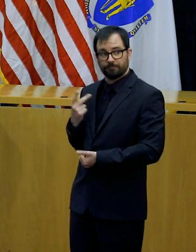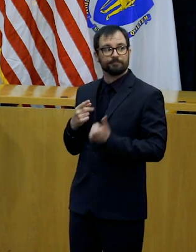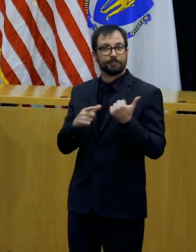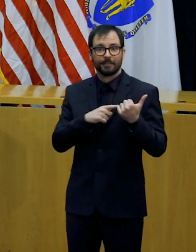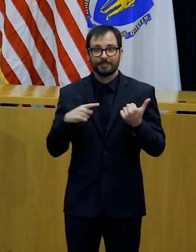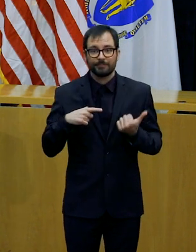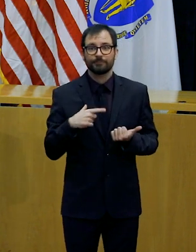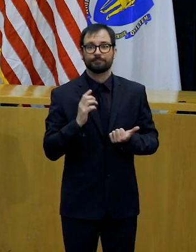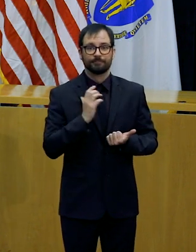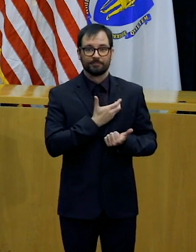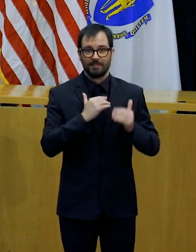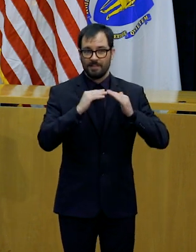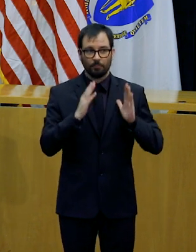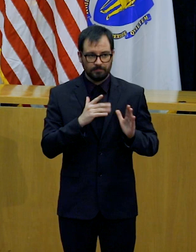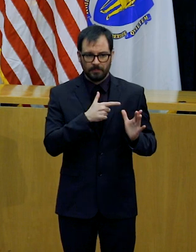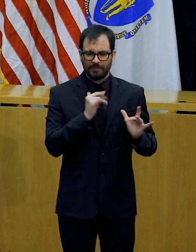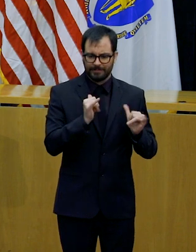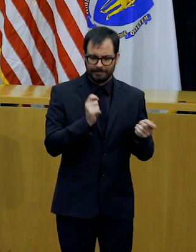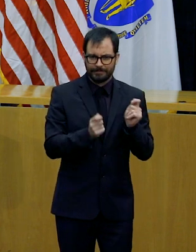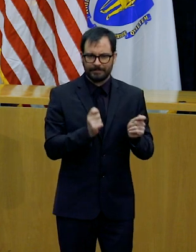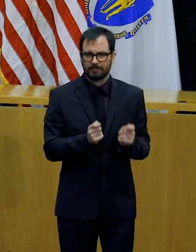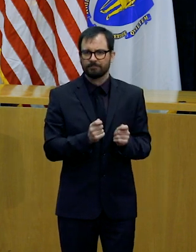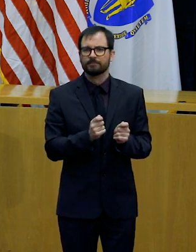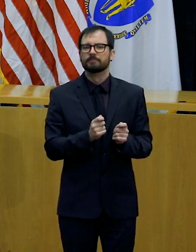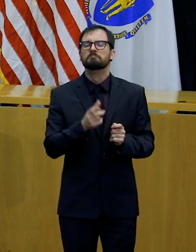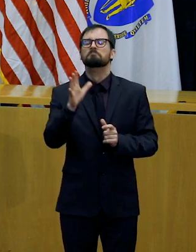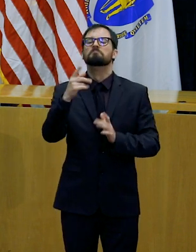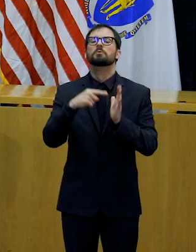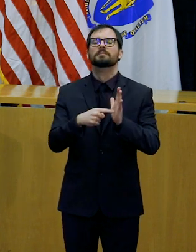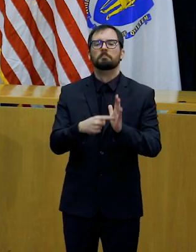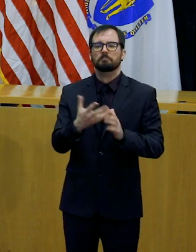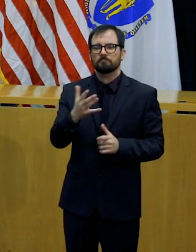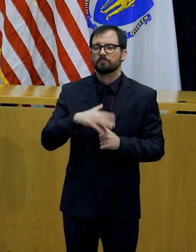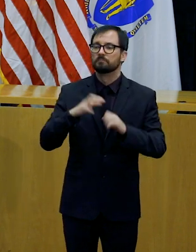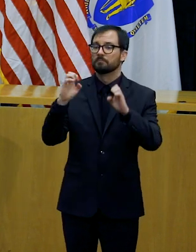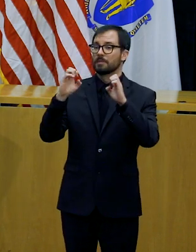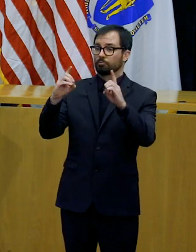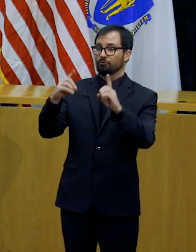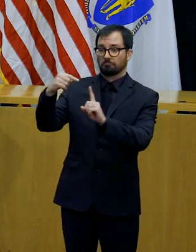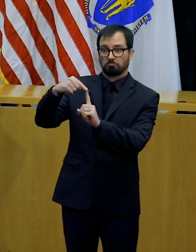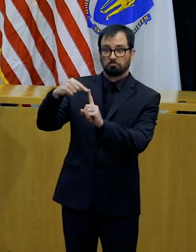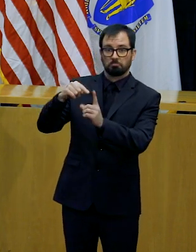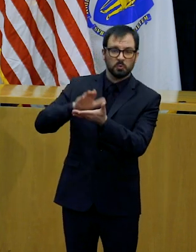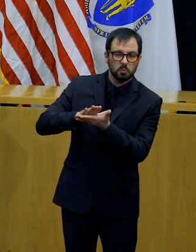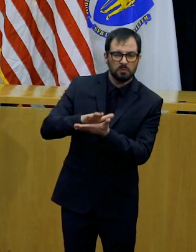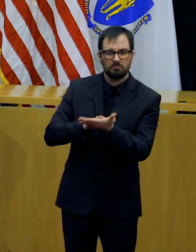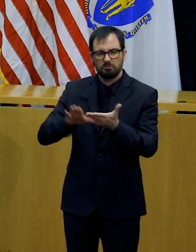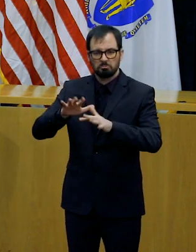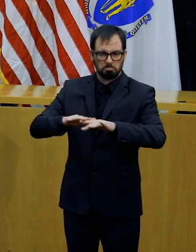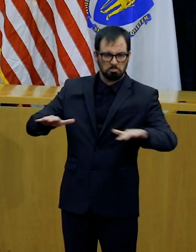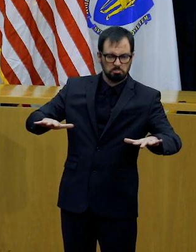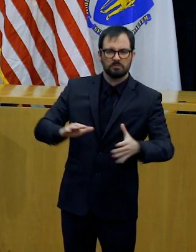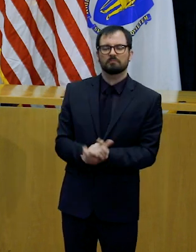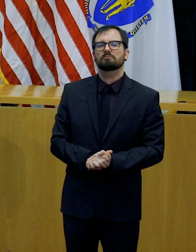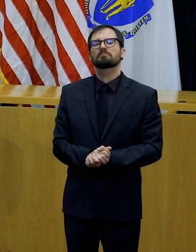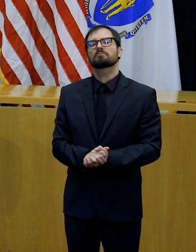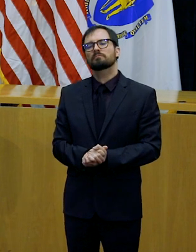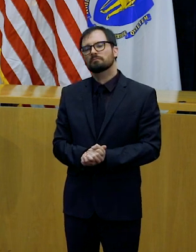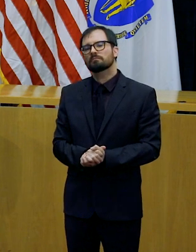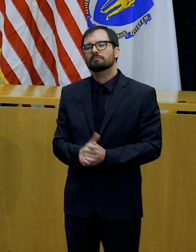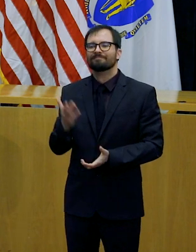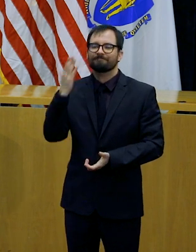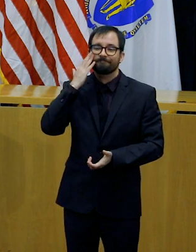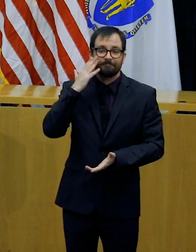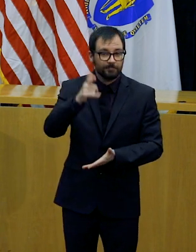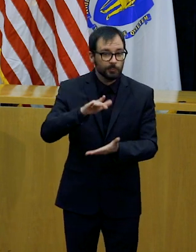First of all, when it comes to education, we all know that our schools have been out of in-class